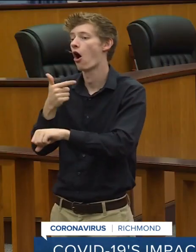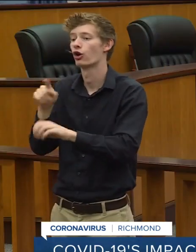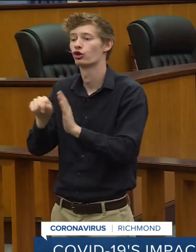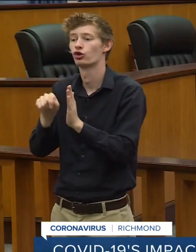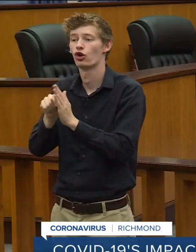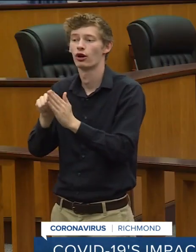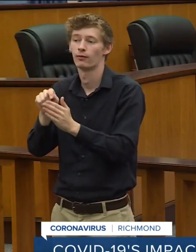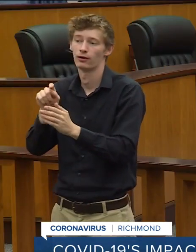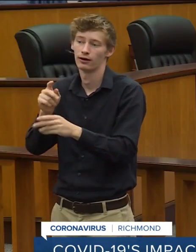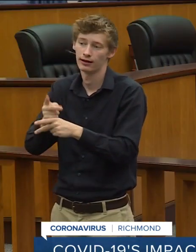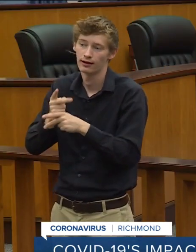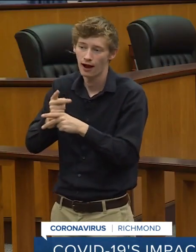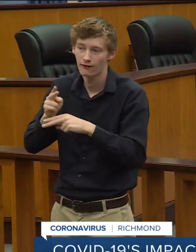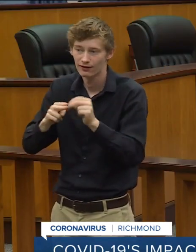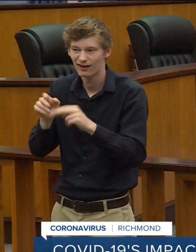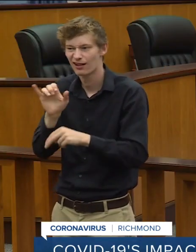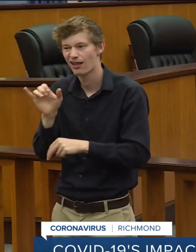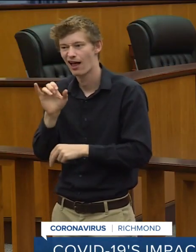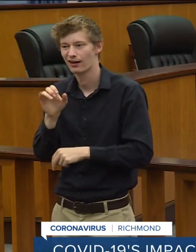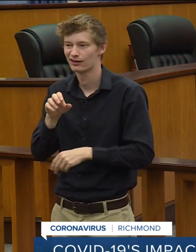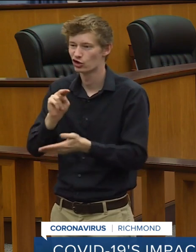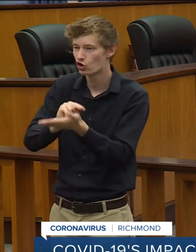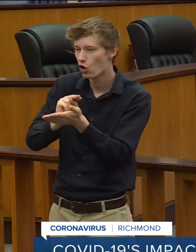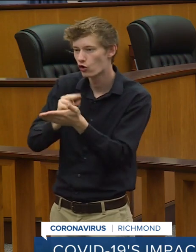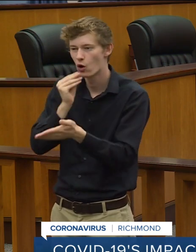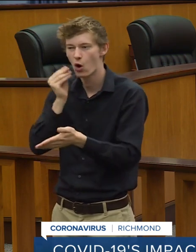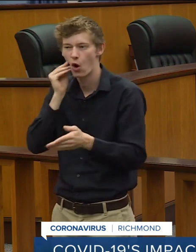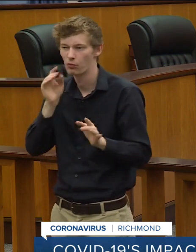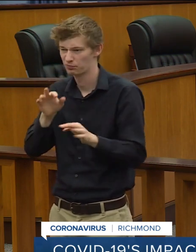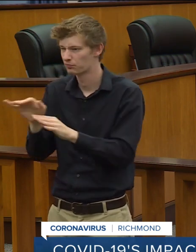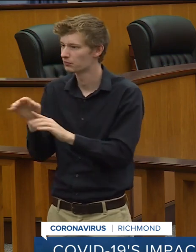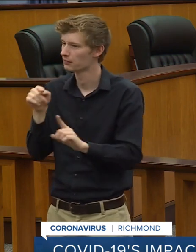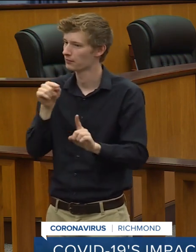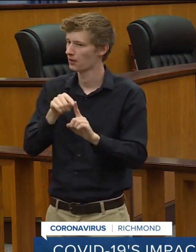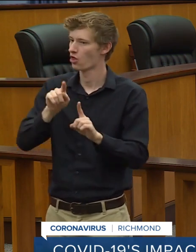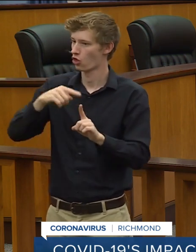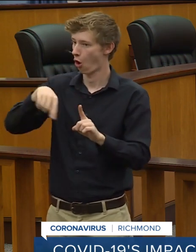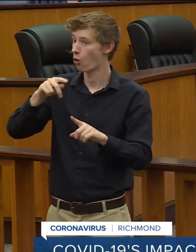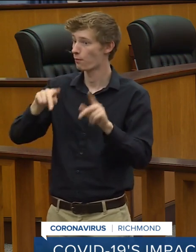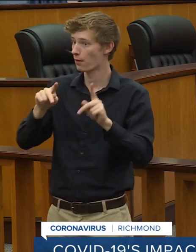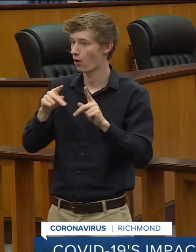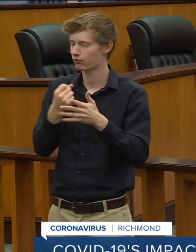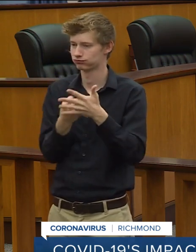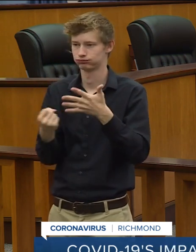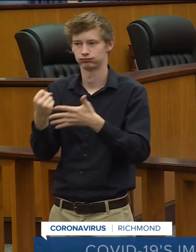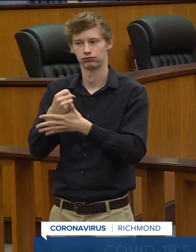workers and residents of congregate care facilities will be in the first priority group.